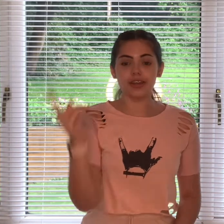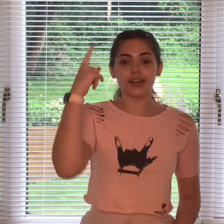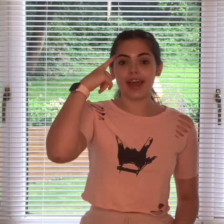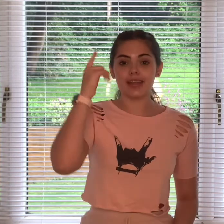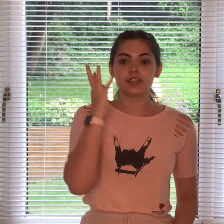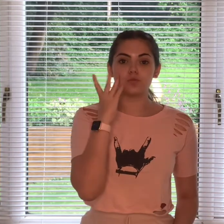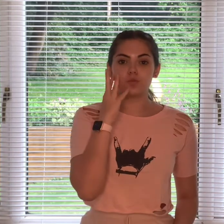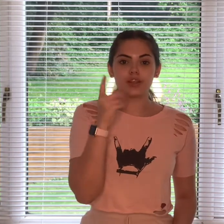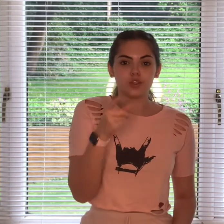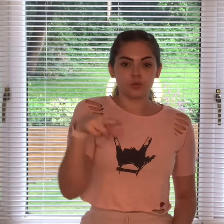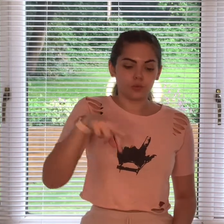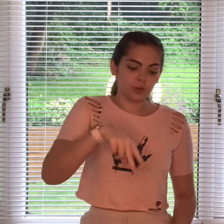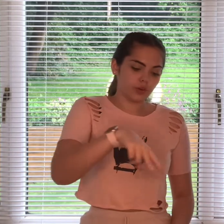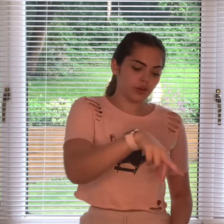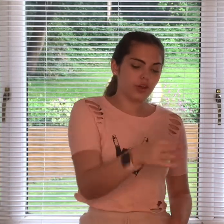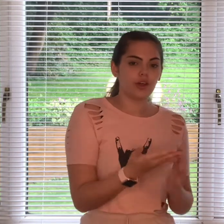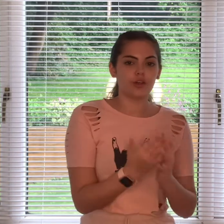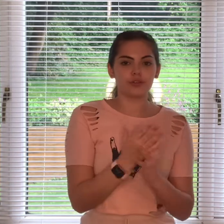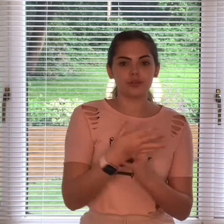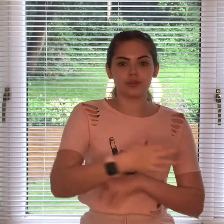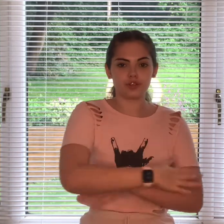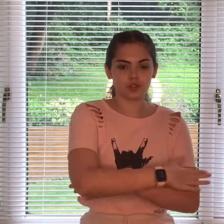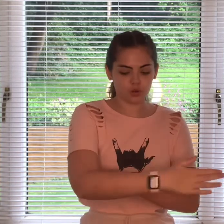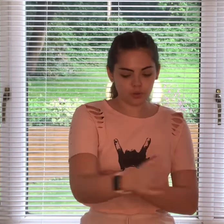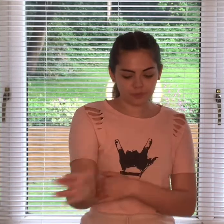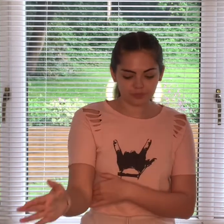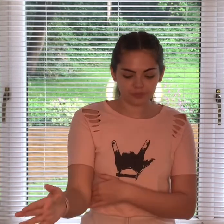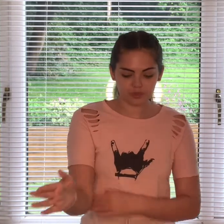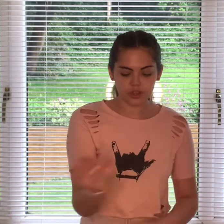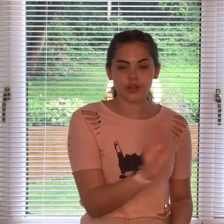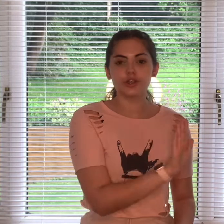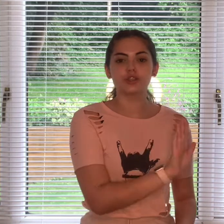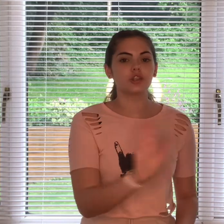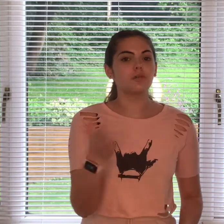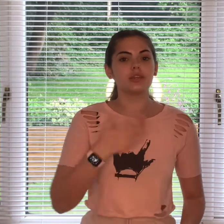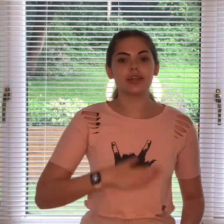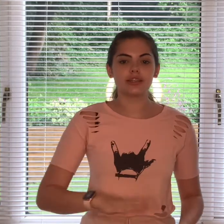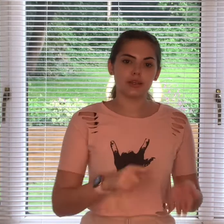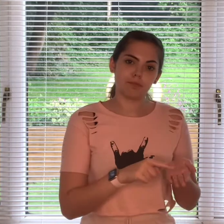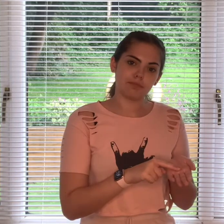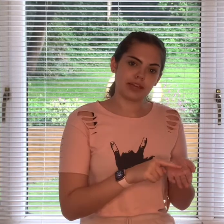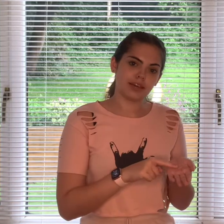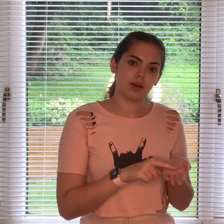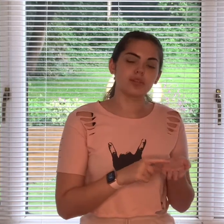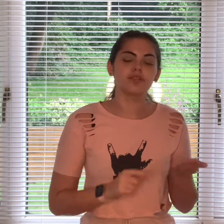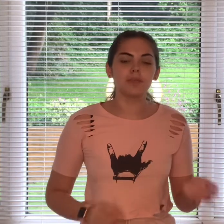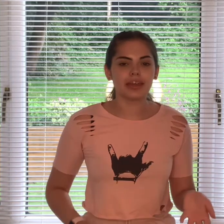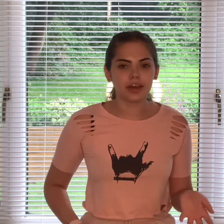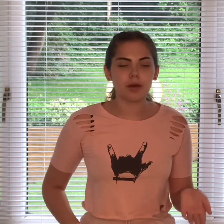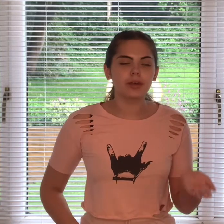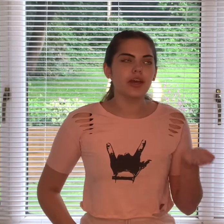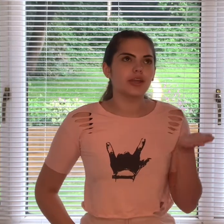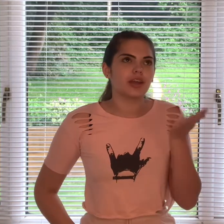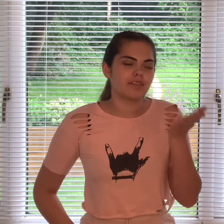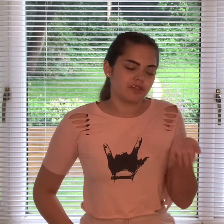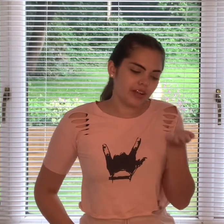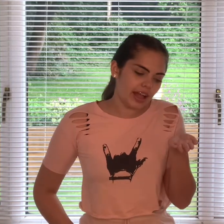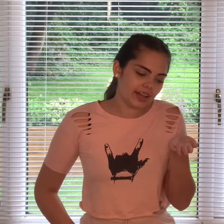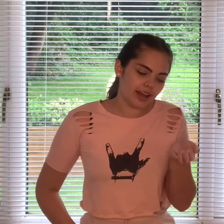heads when you walk through the door don't need makeup so for makeup you're gonna have a flat hand out